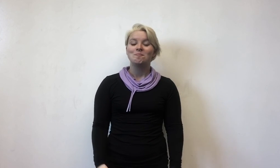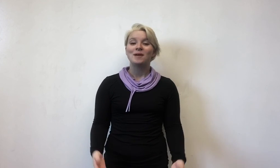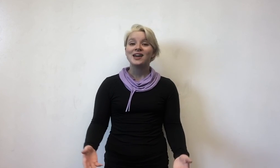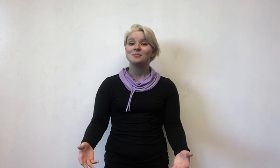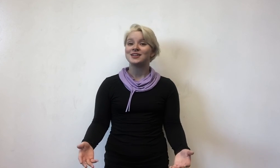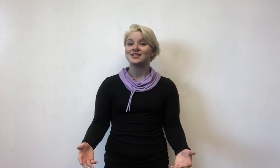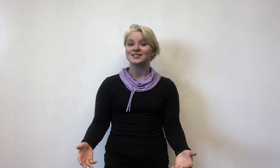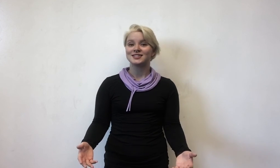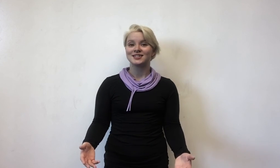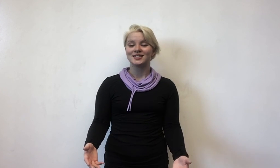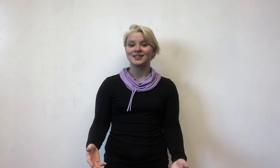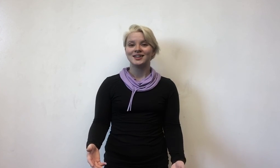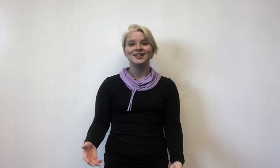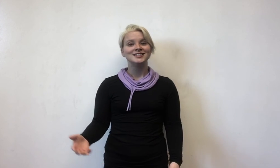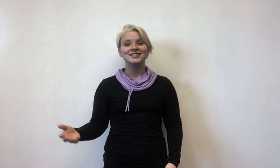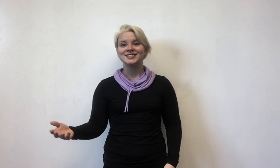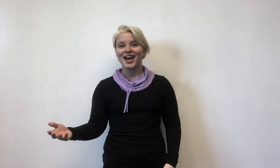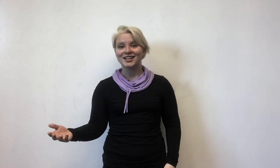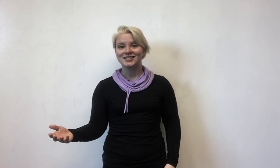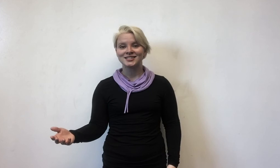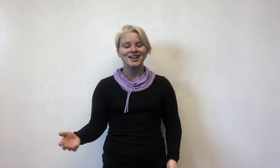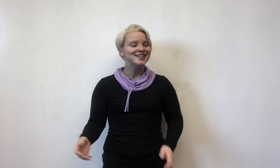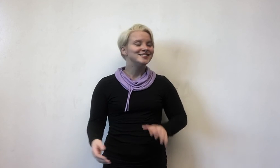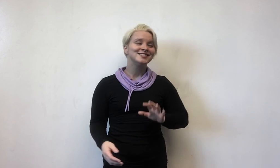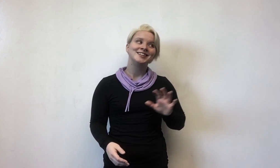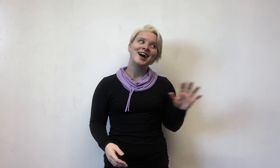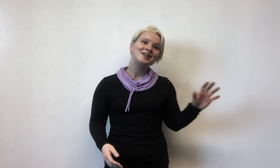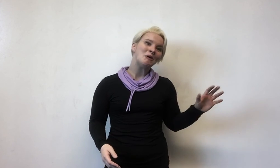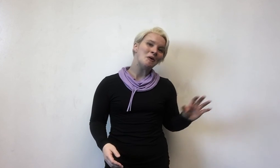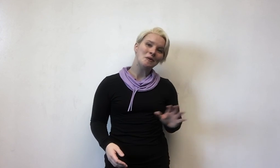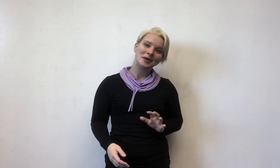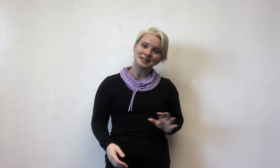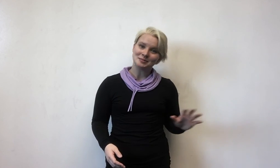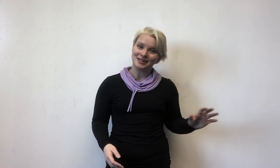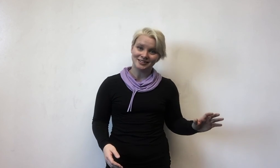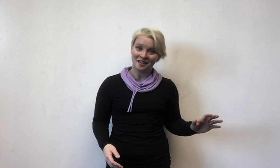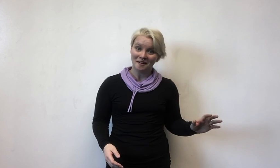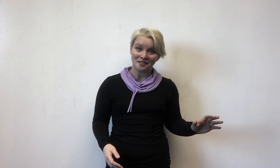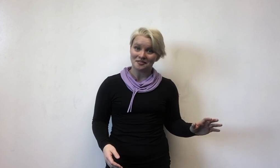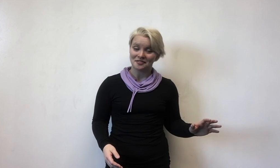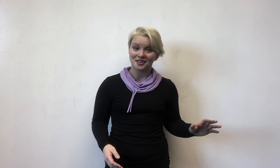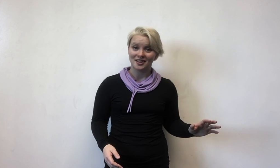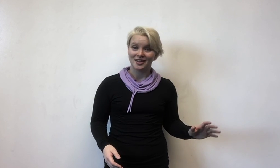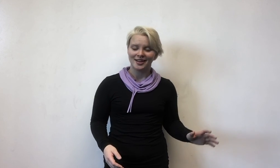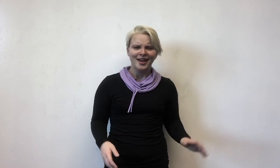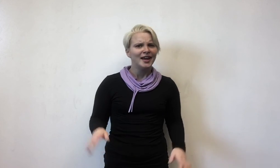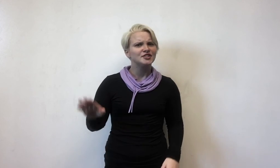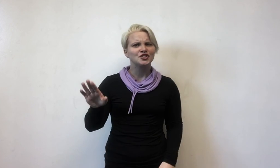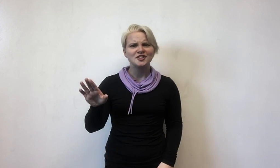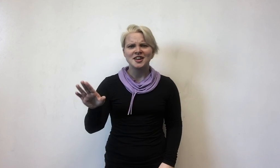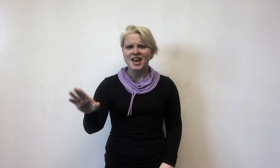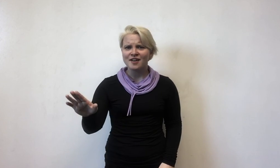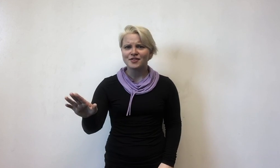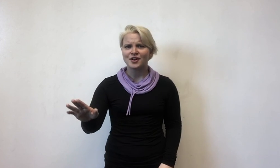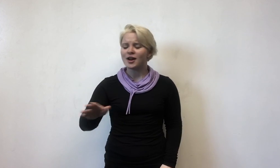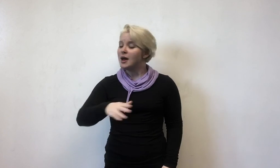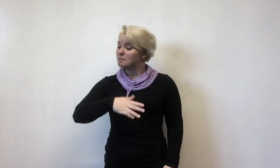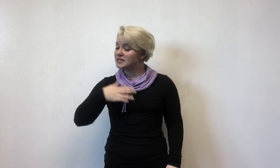Babies, sex does not always mean love. It should never be